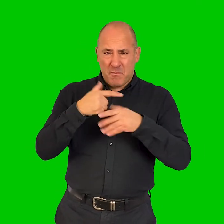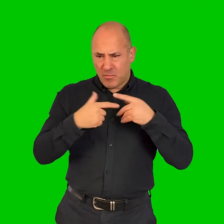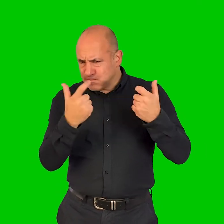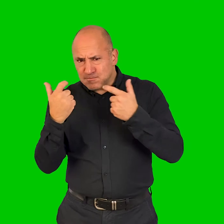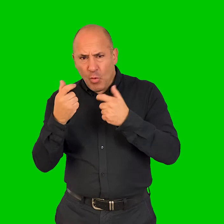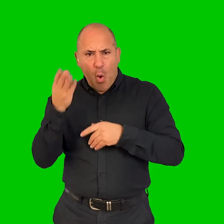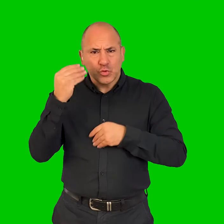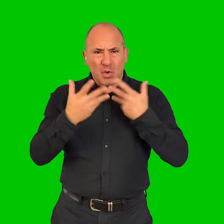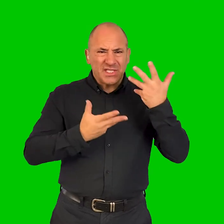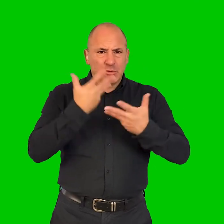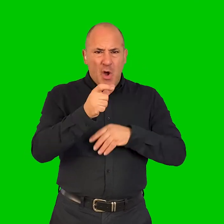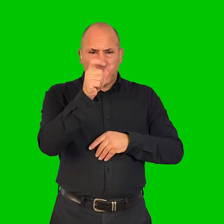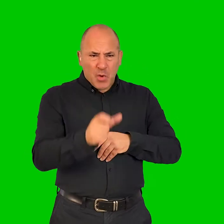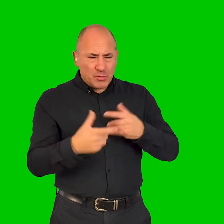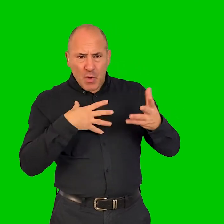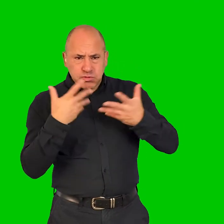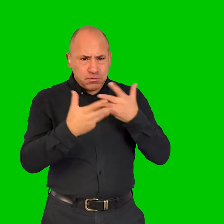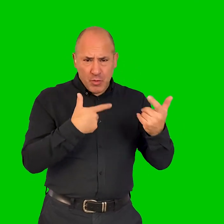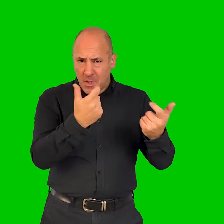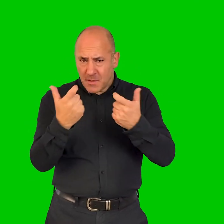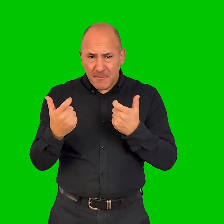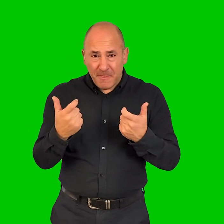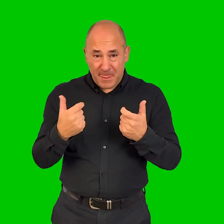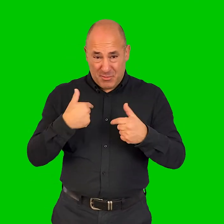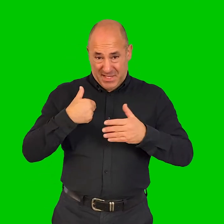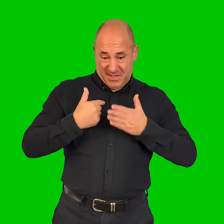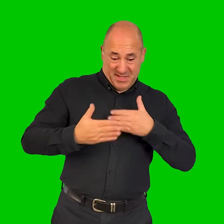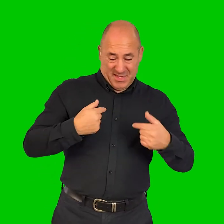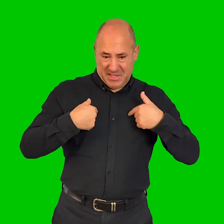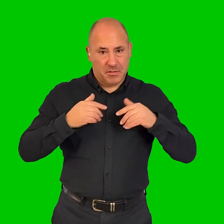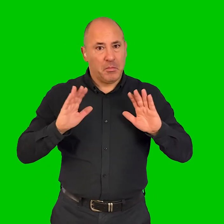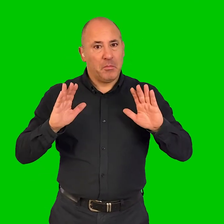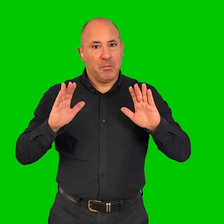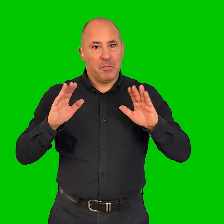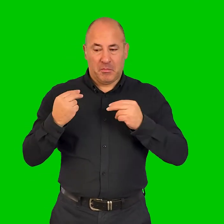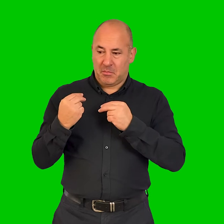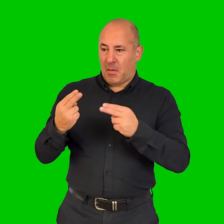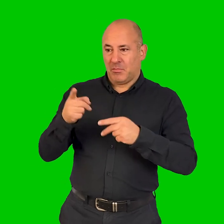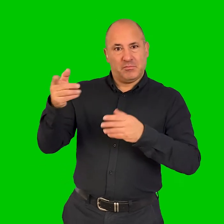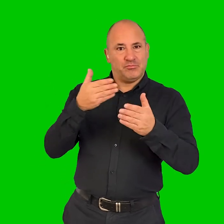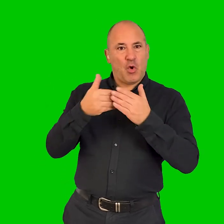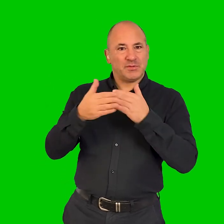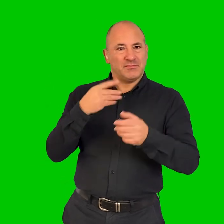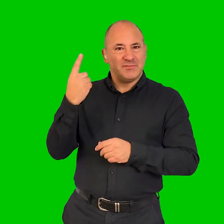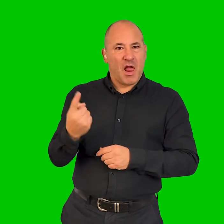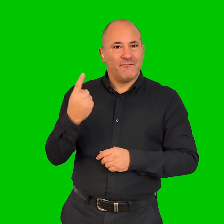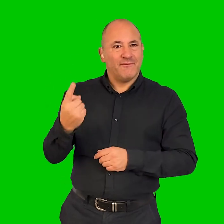kind of, you know, seeking out the audio describer themselves. And so, we didn't actually have to do any of that. They handled that.